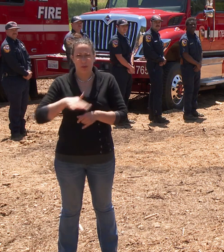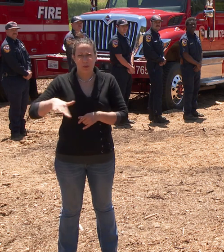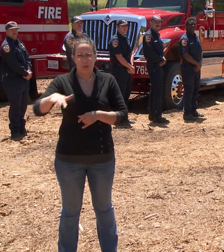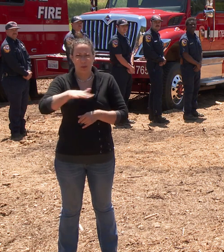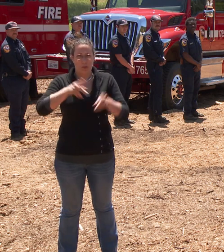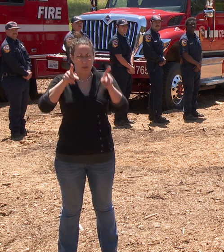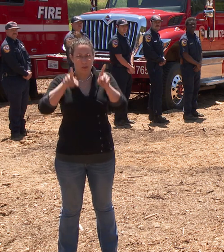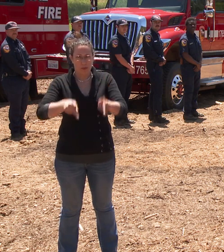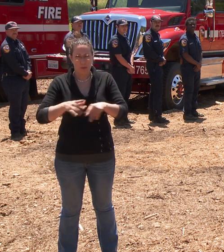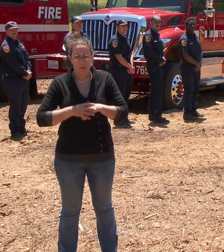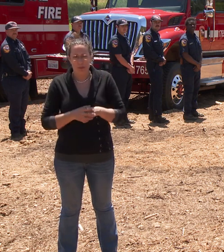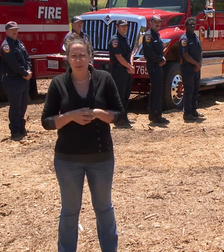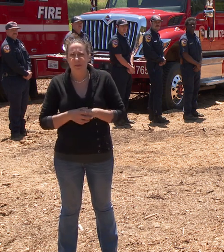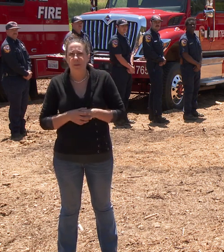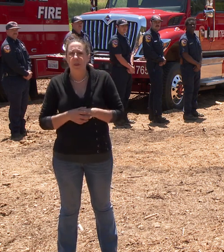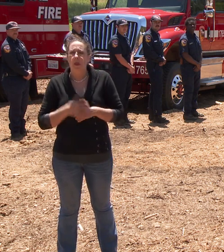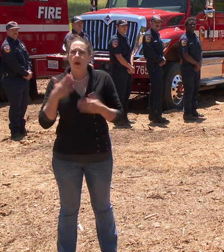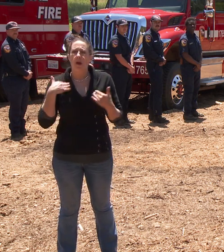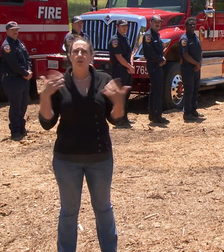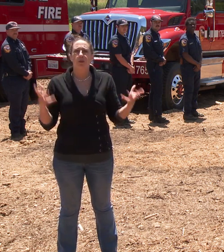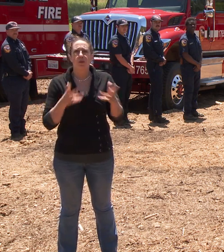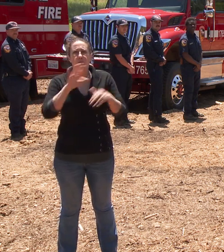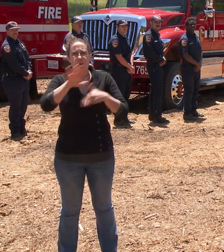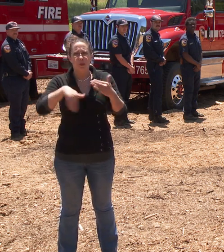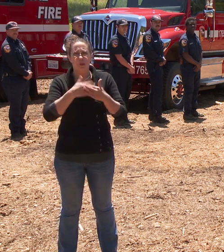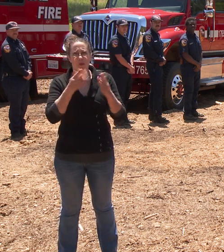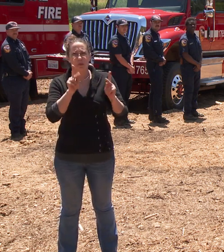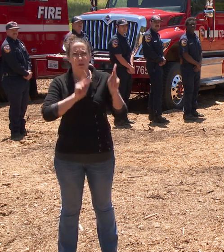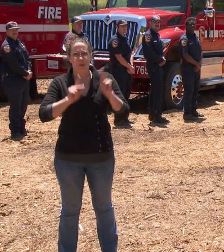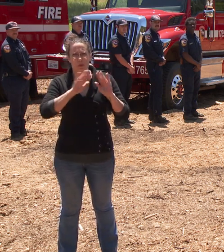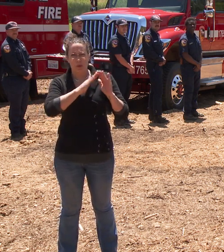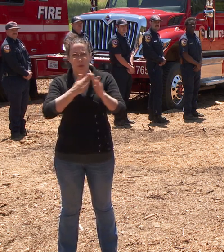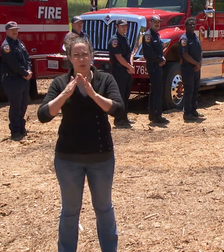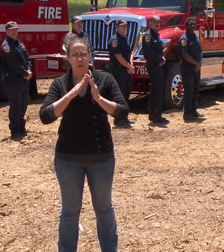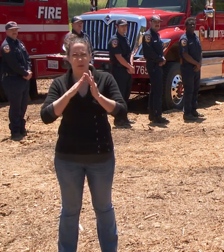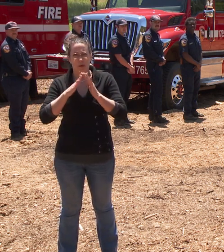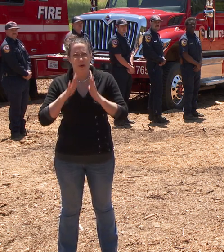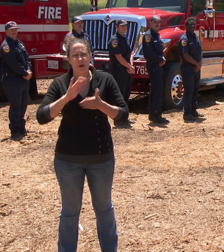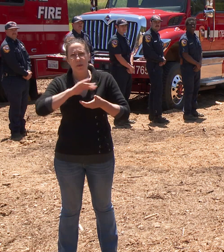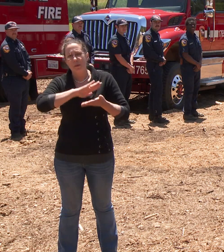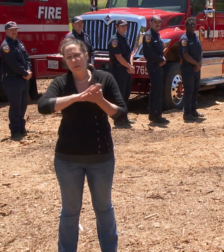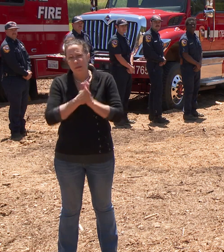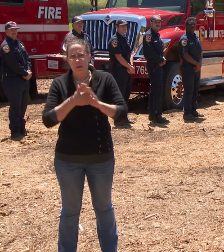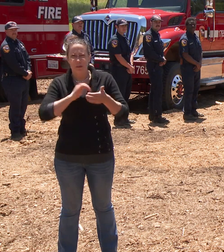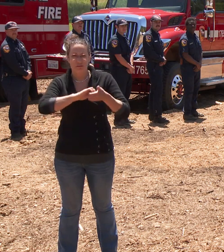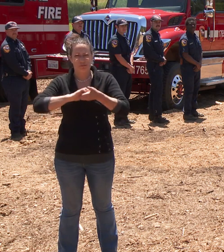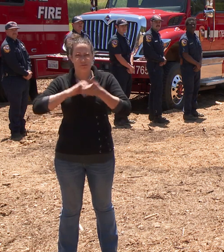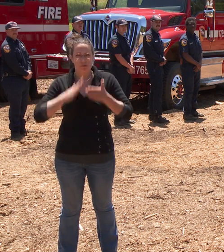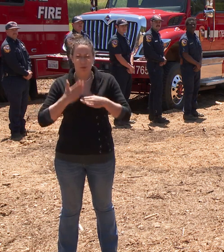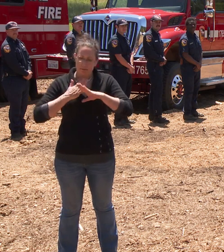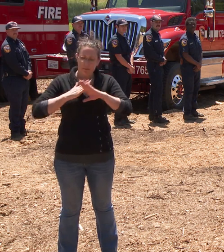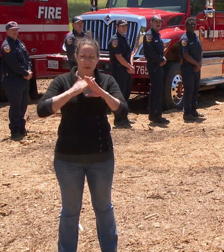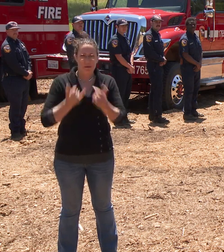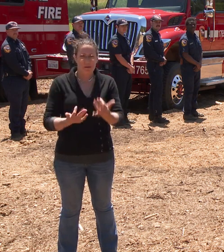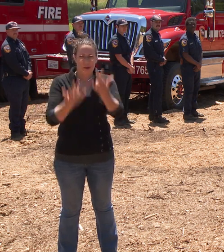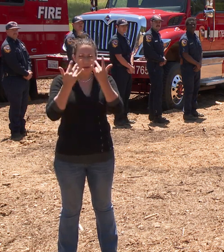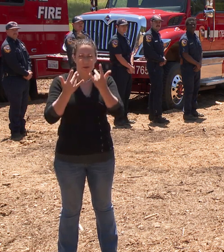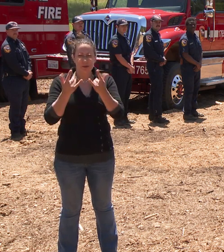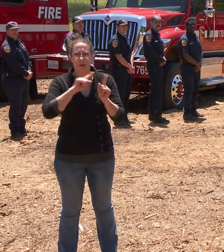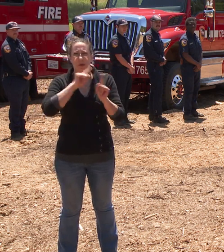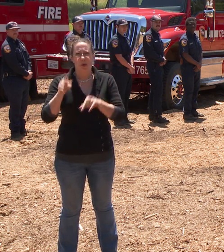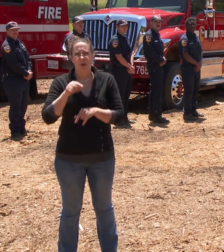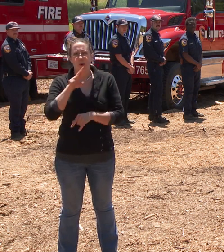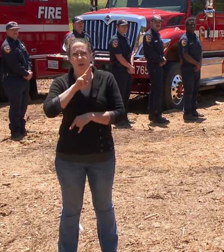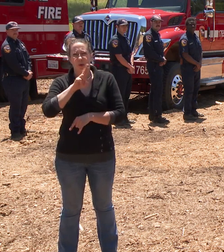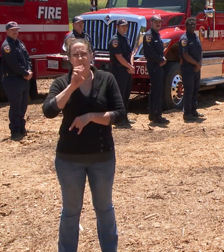I encourage all members of our community to become partners in fire prevention. Going to readyforwildfire